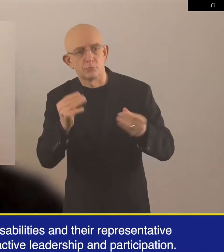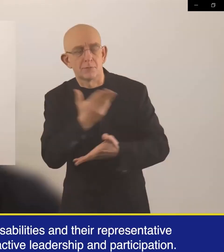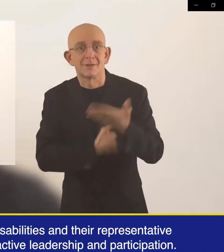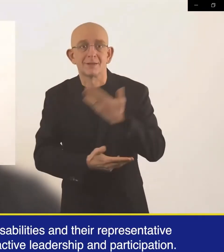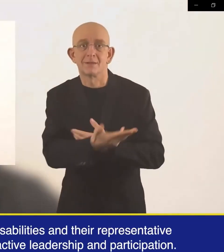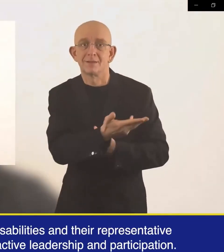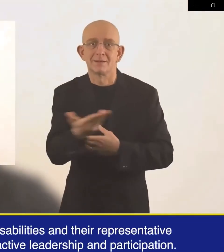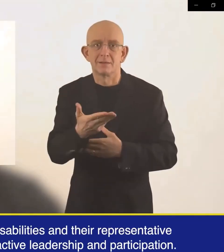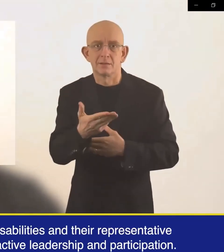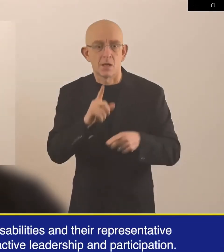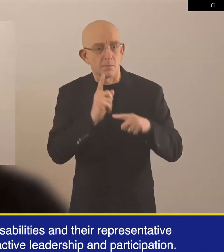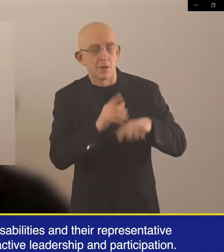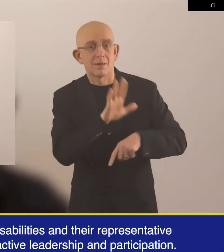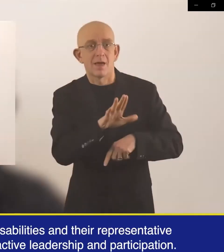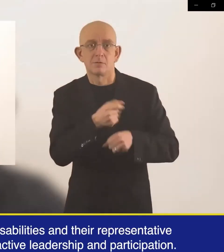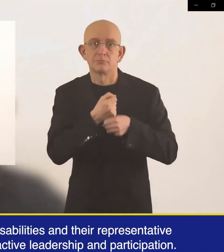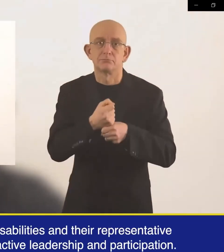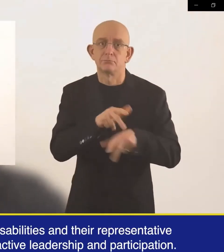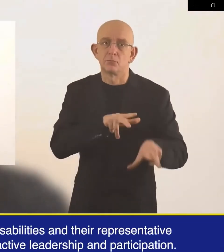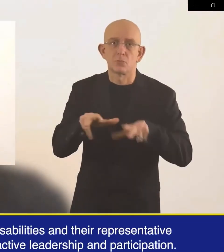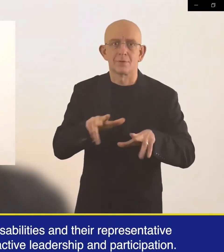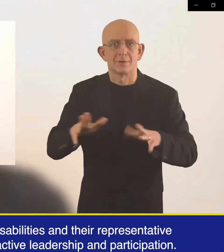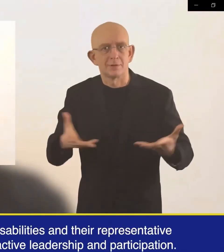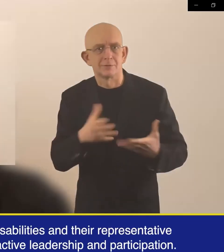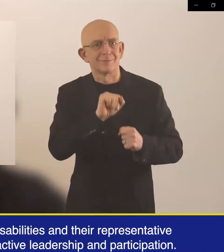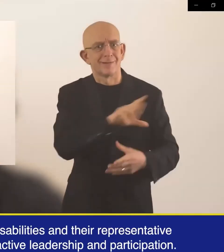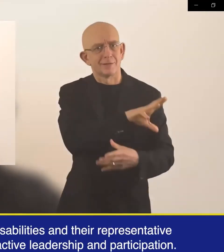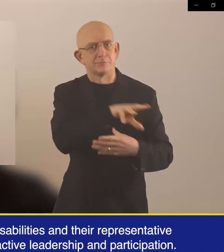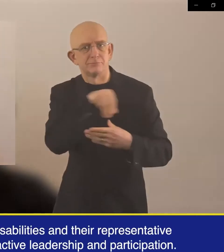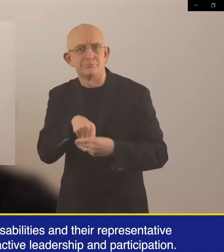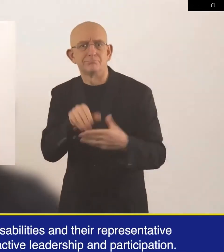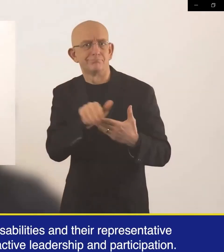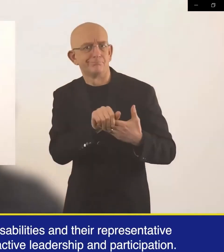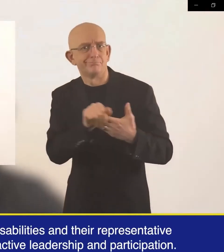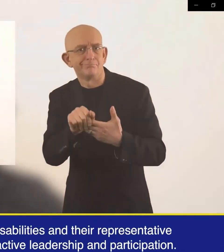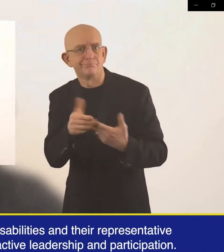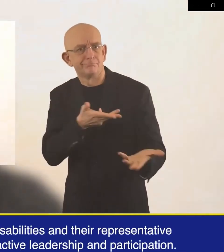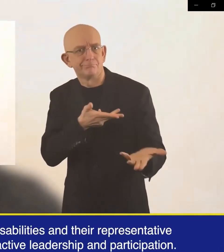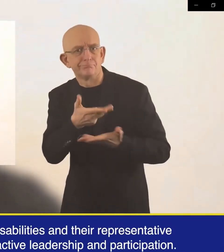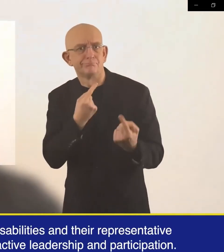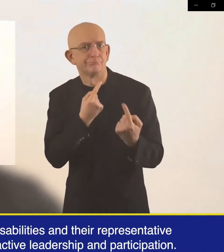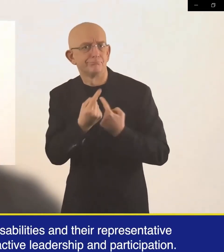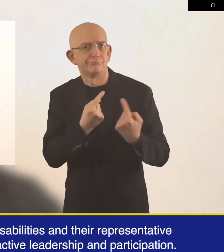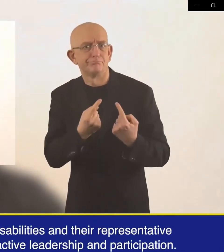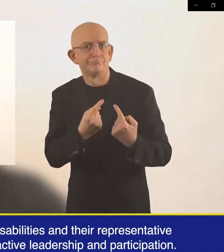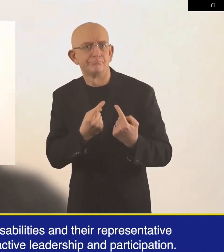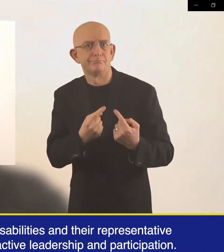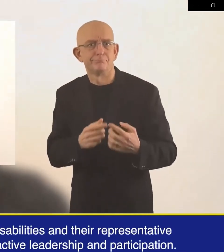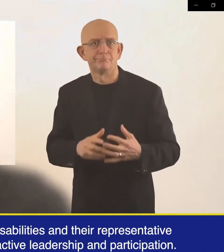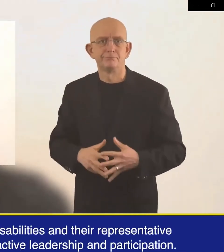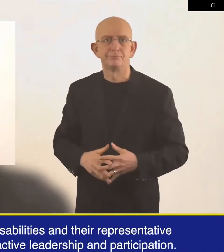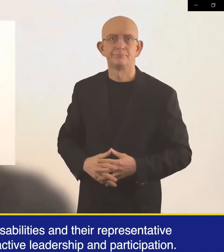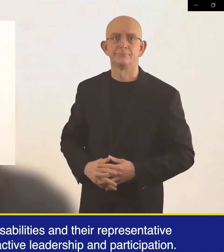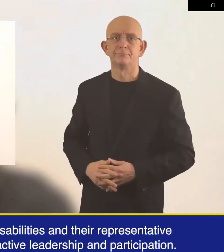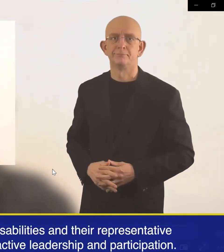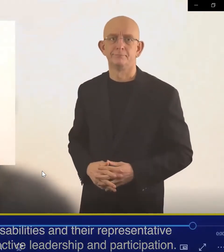disabilities and their representative organizations to encourage their active leadership and